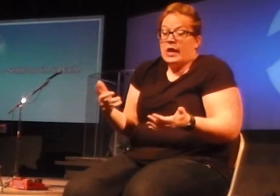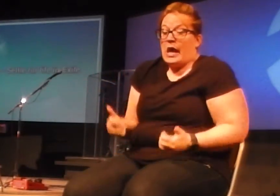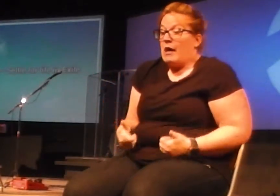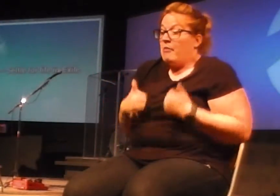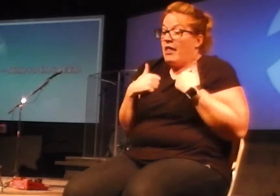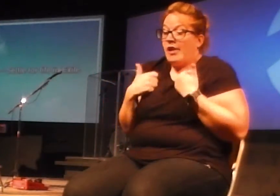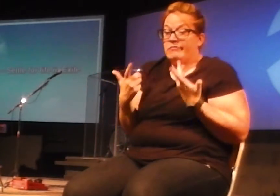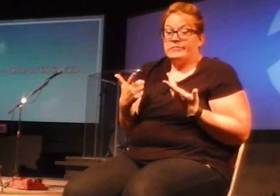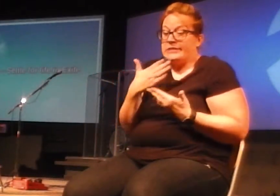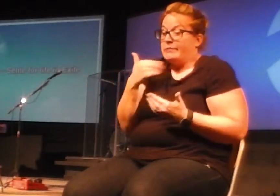gets.